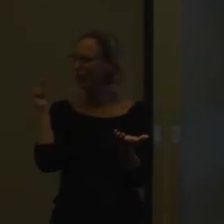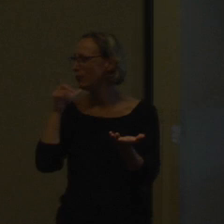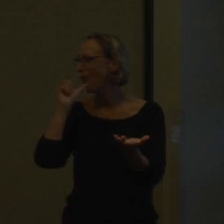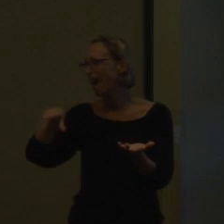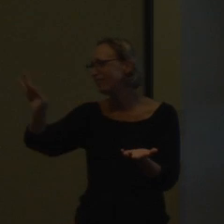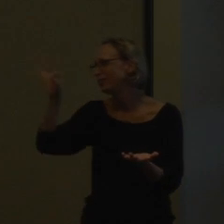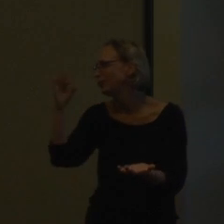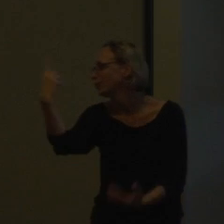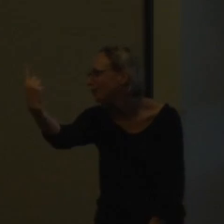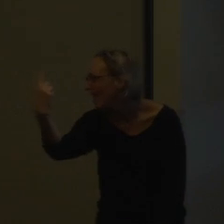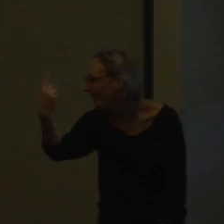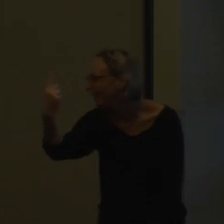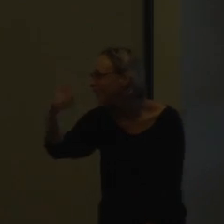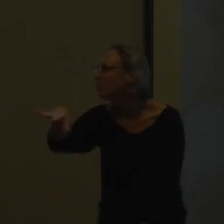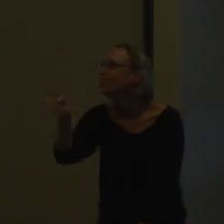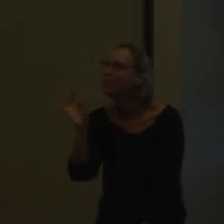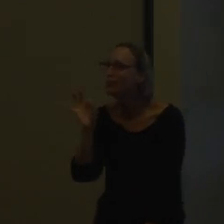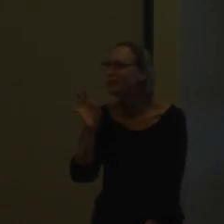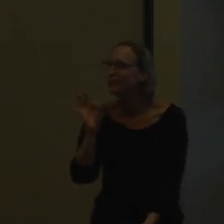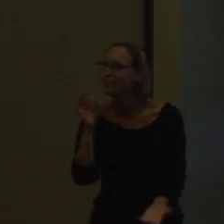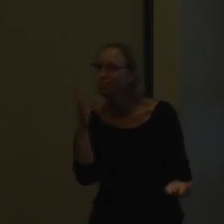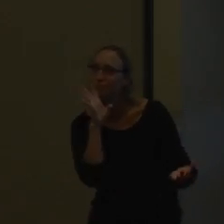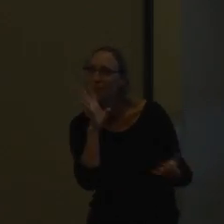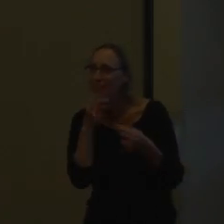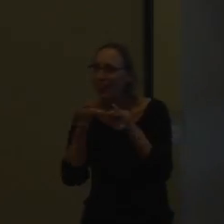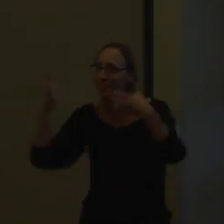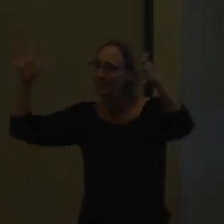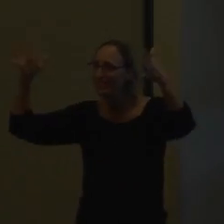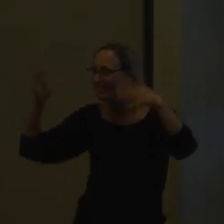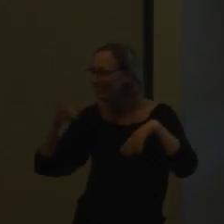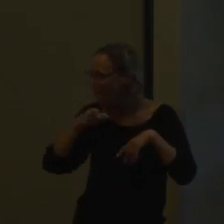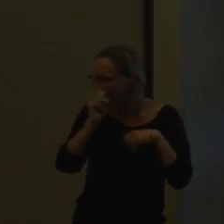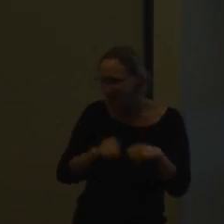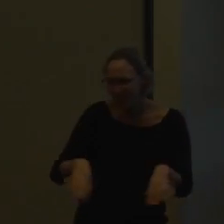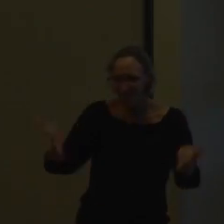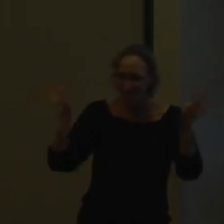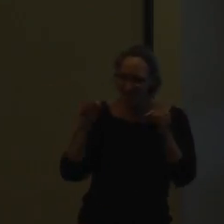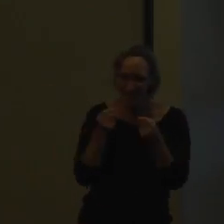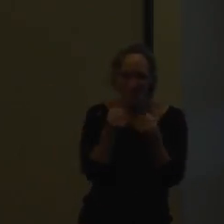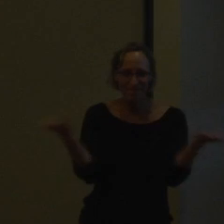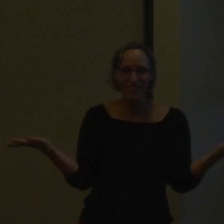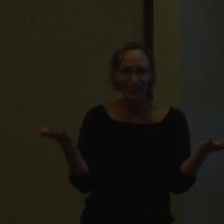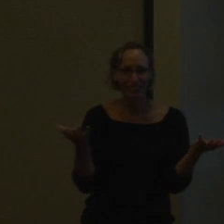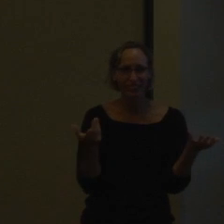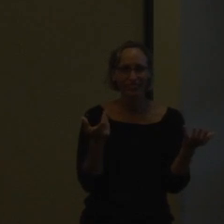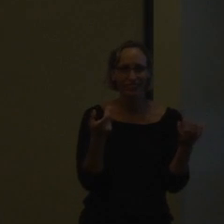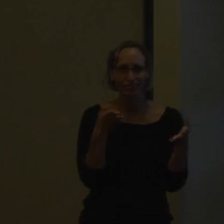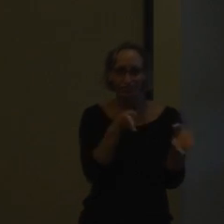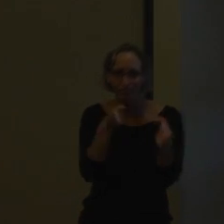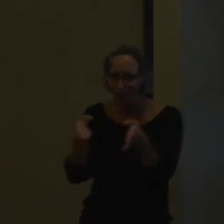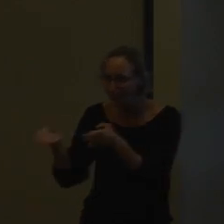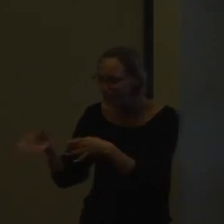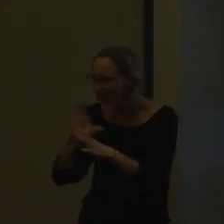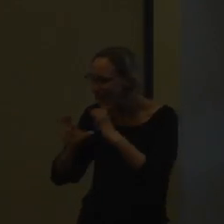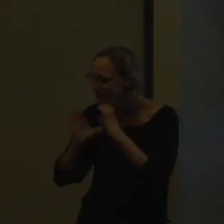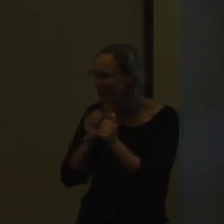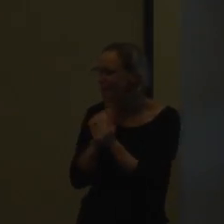chance. And you don't have to choose just one language. You can pick multiple languages. There are different